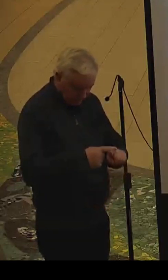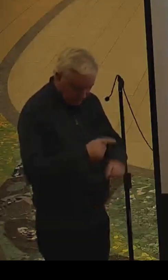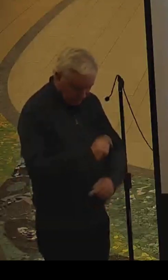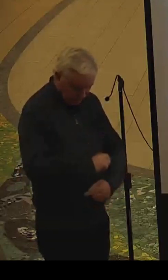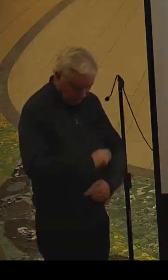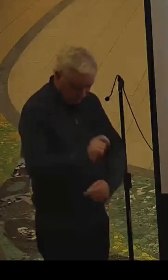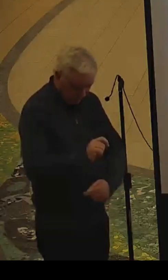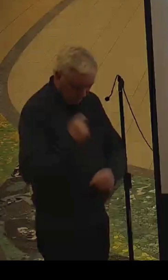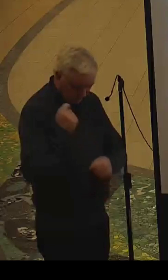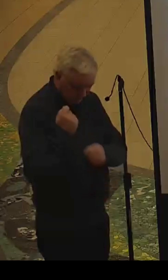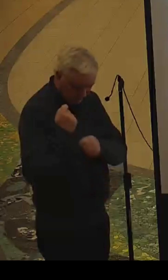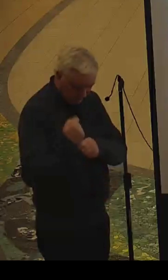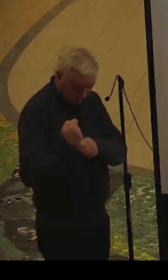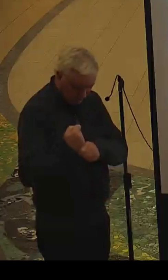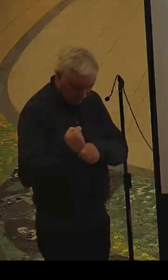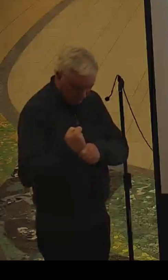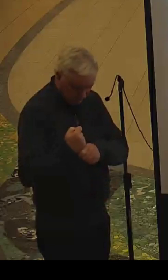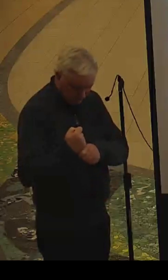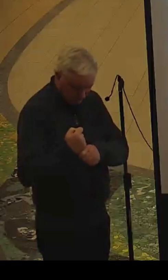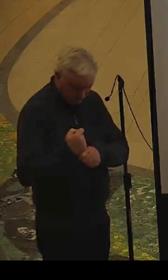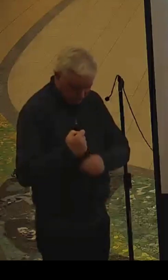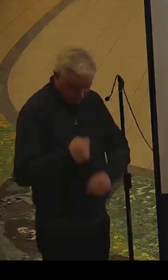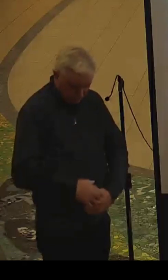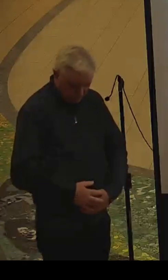campaigns.